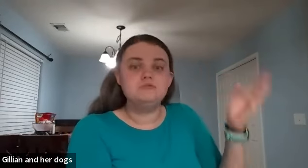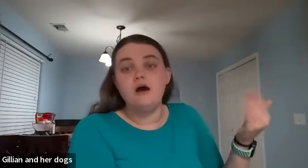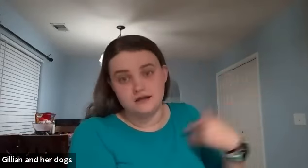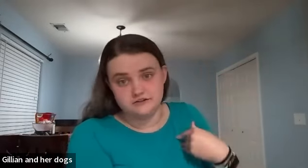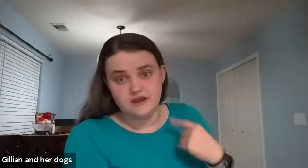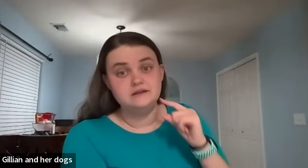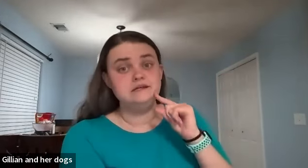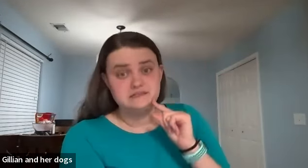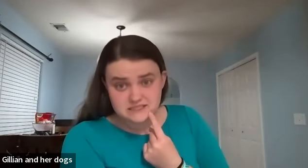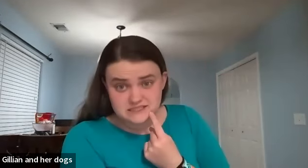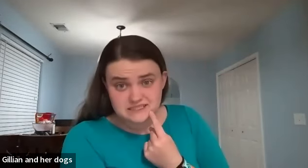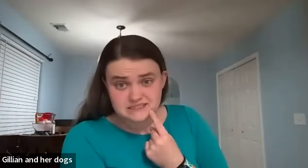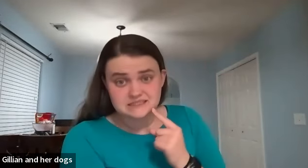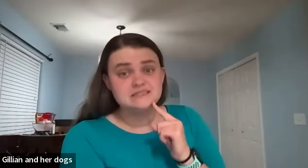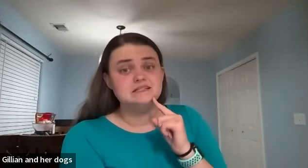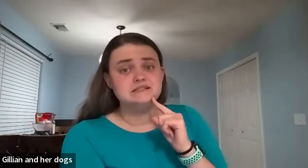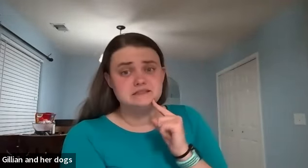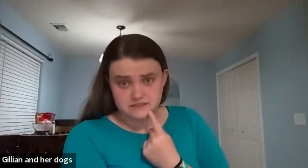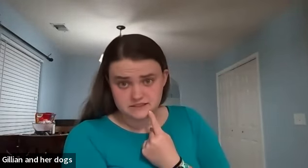people i do that seriously seriously